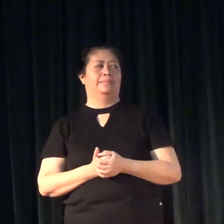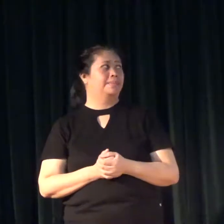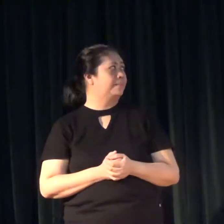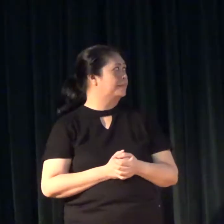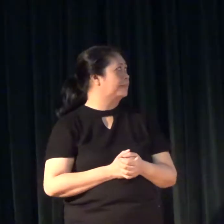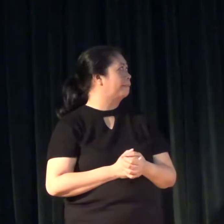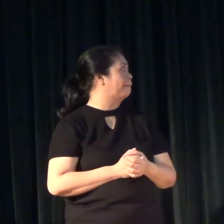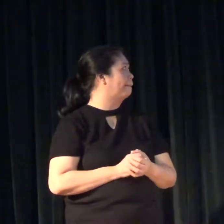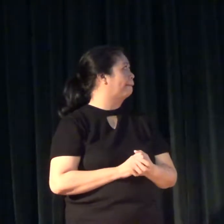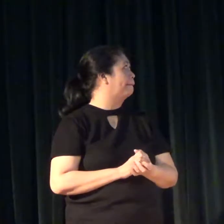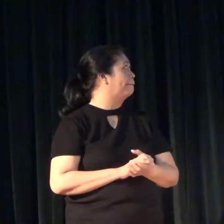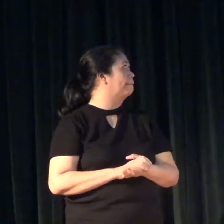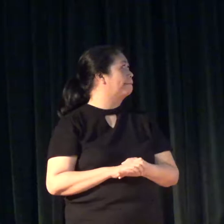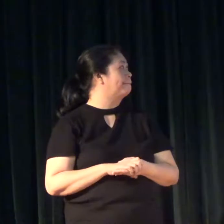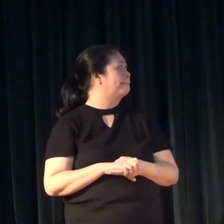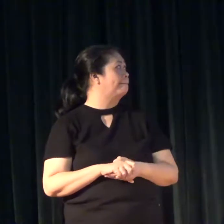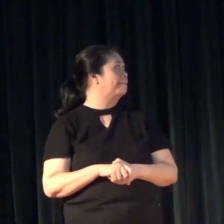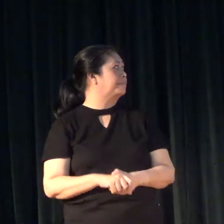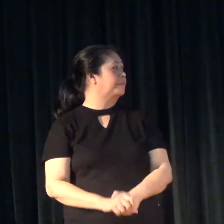Okay. Okay.